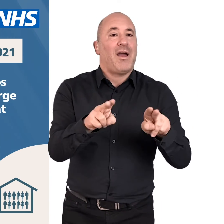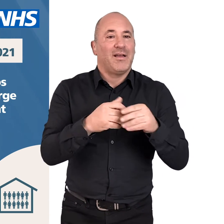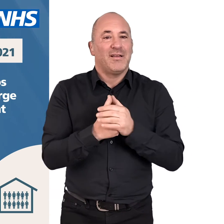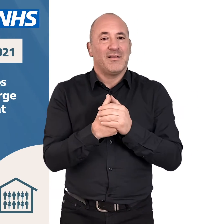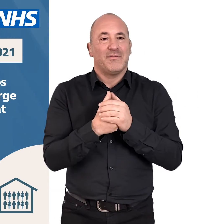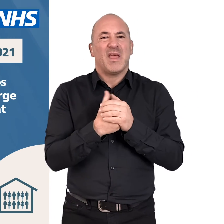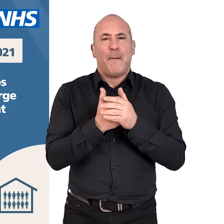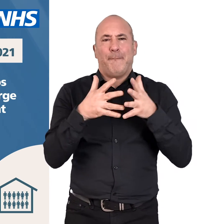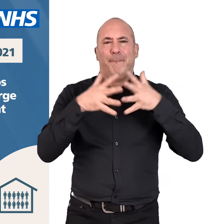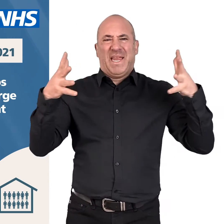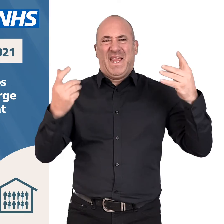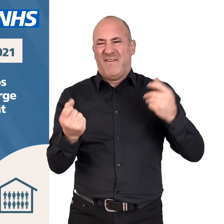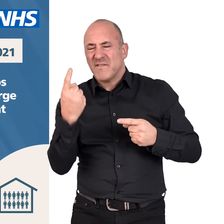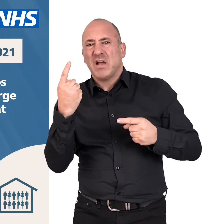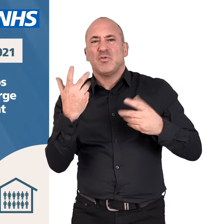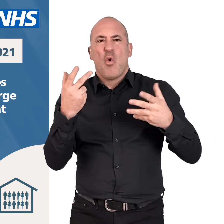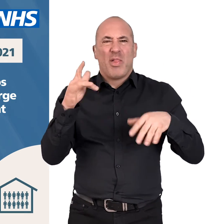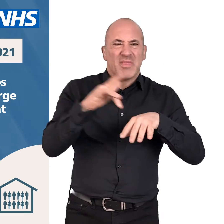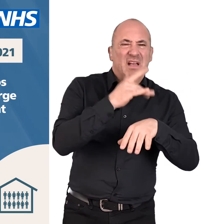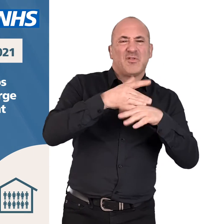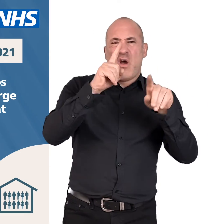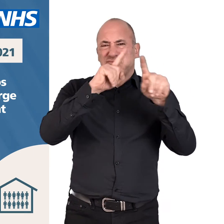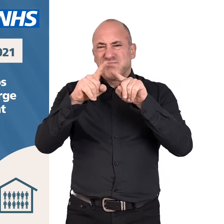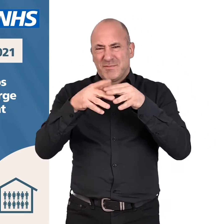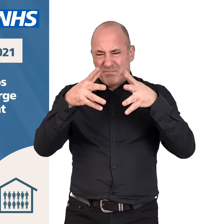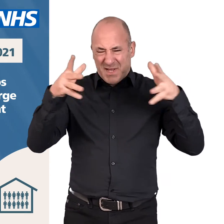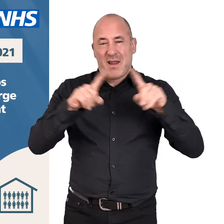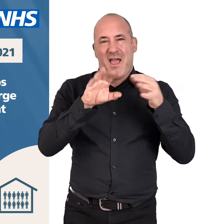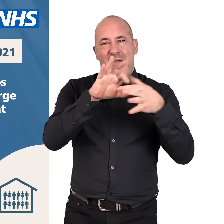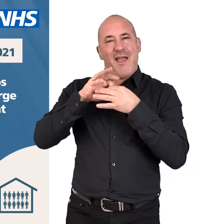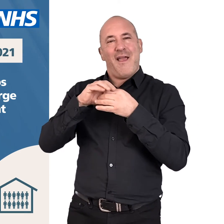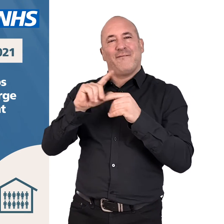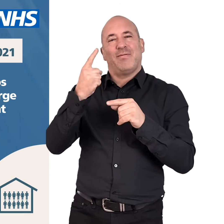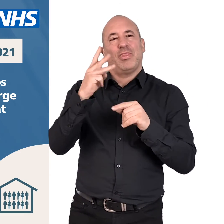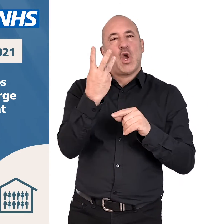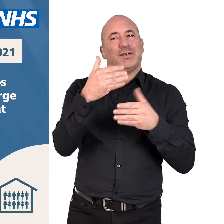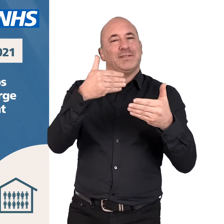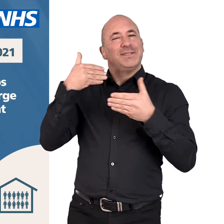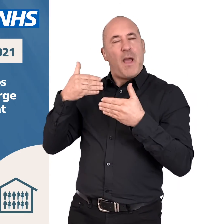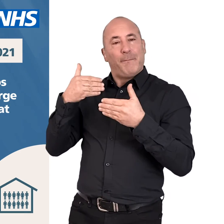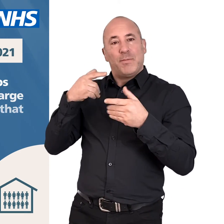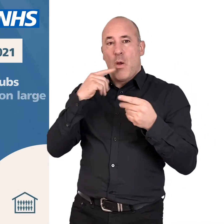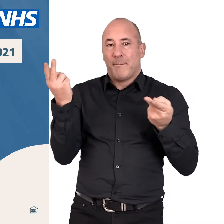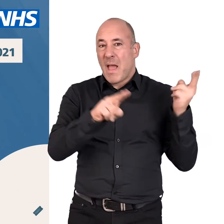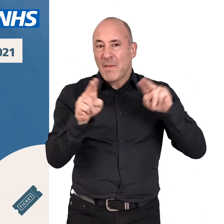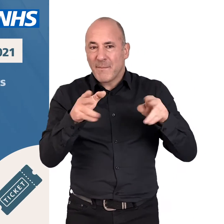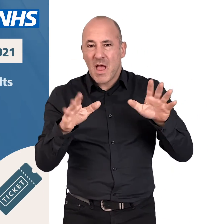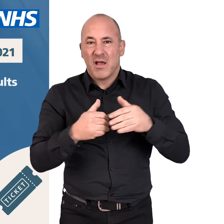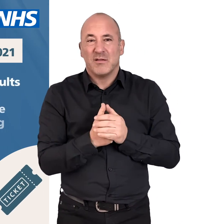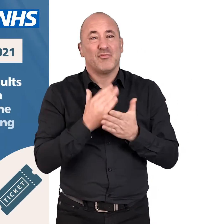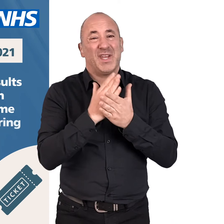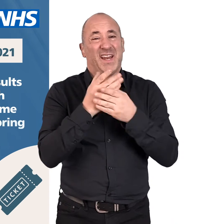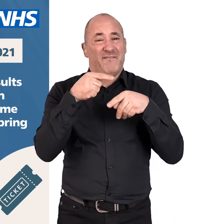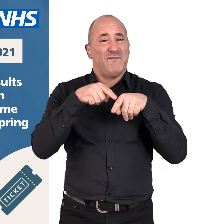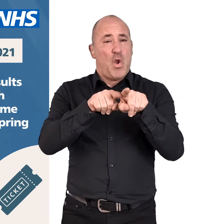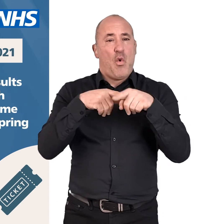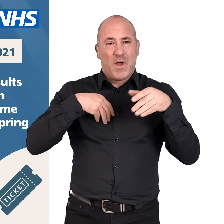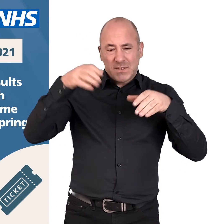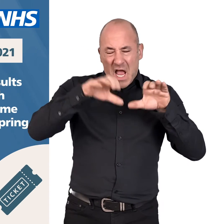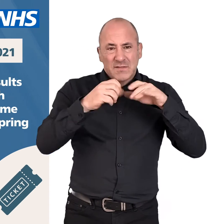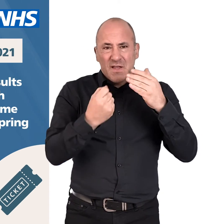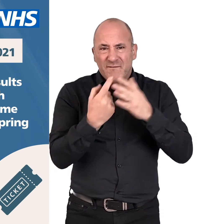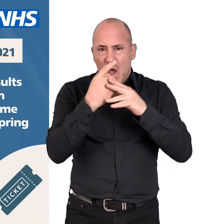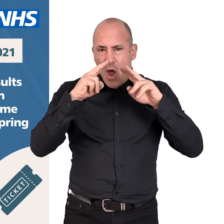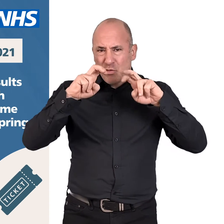nightclubs and lift the restrictions on large events and performances that apply in step three. This will be